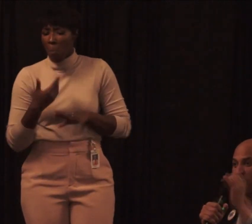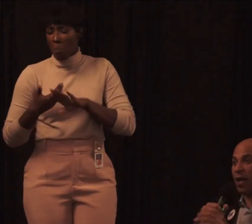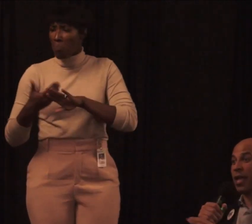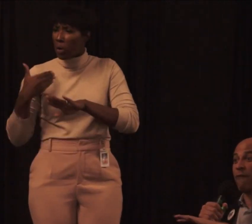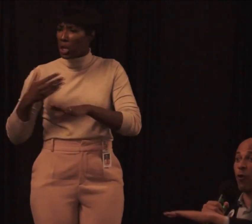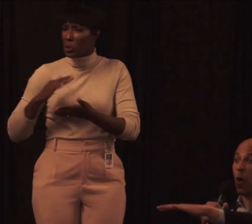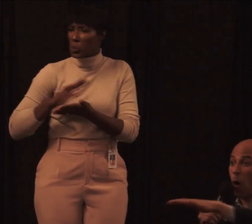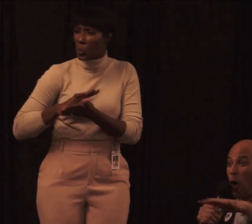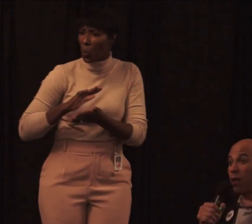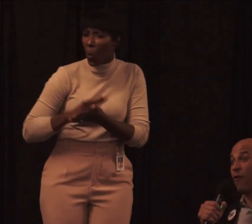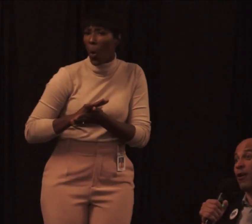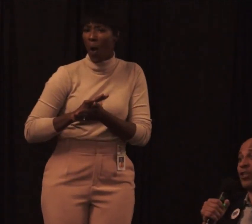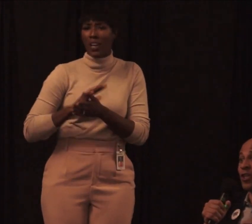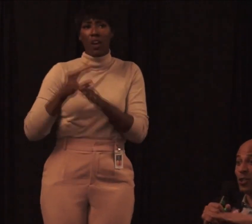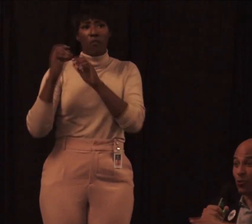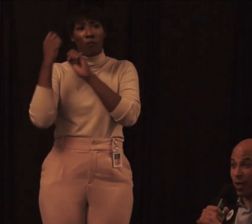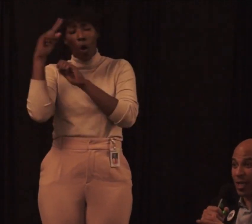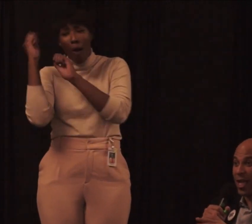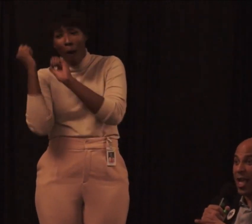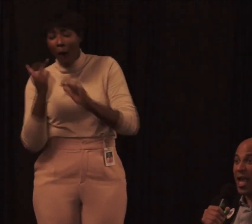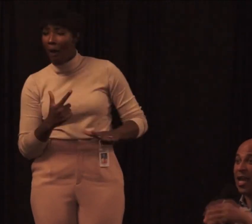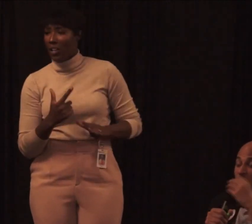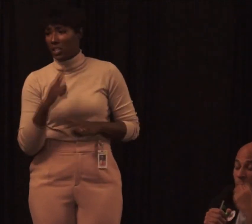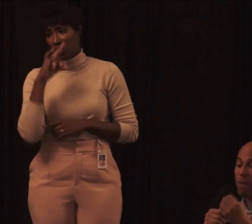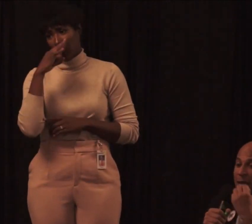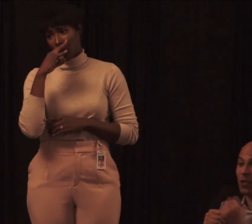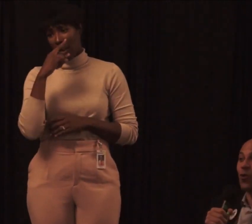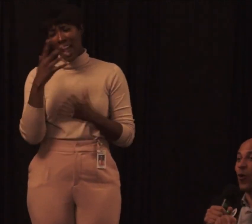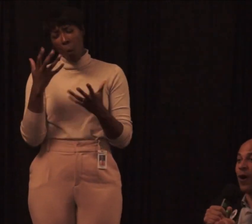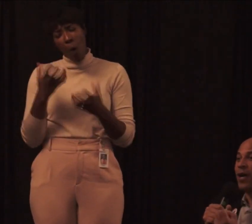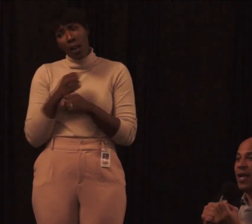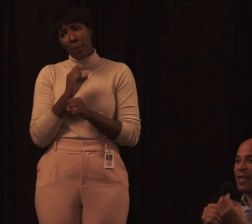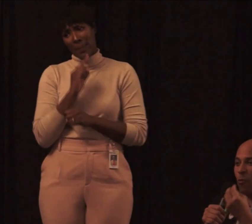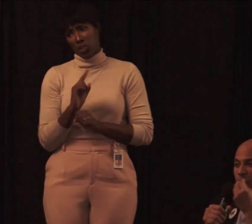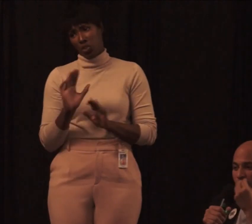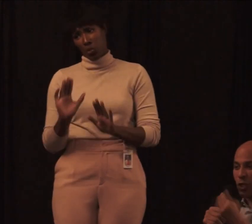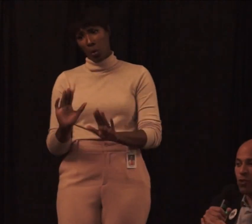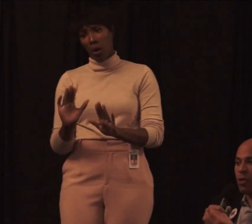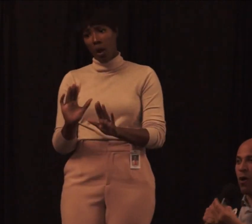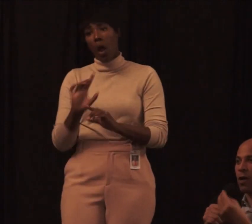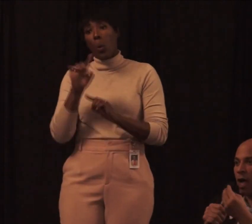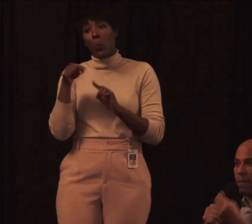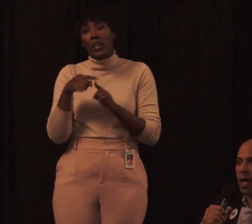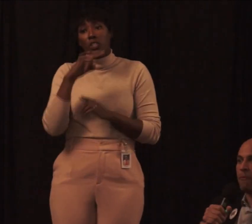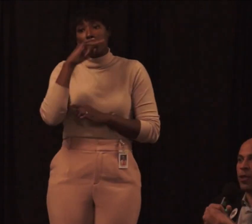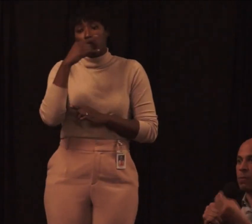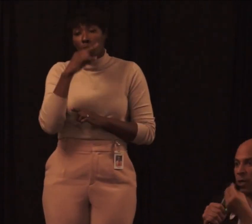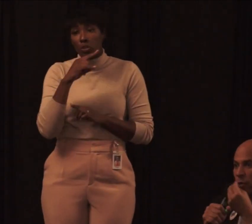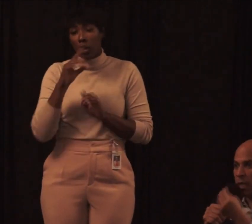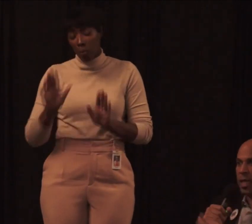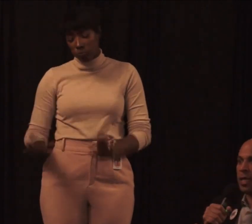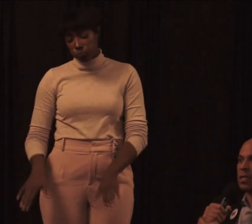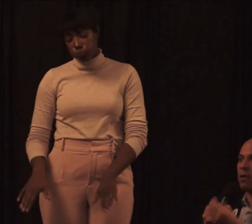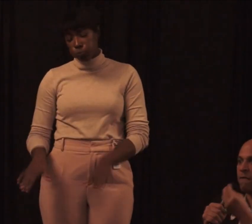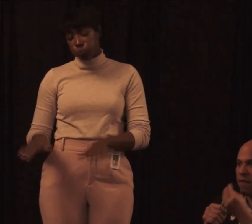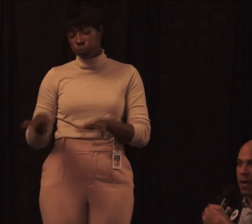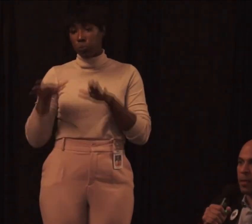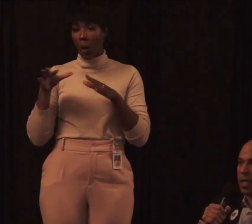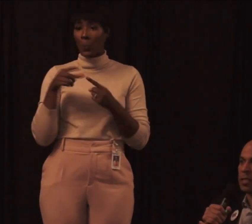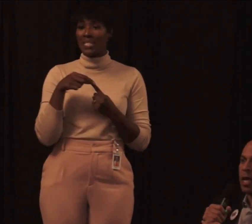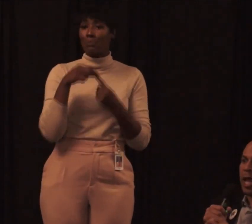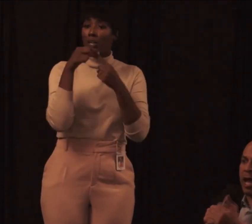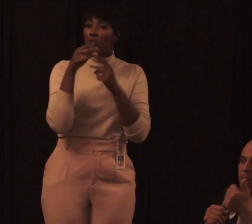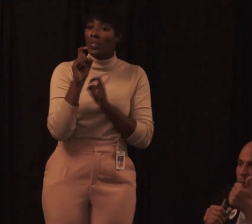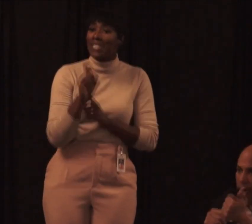and childcare for all of our children. And I want to make sure that when children are coming up with special needs, that their